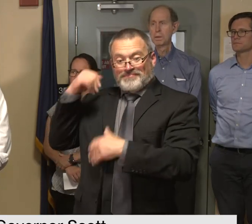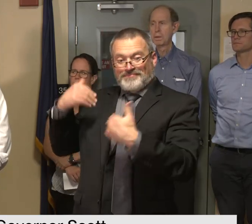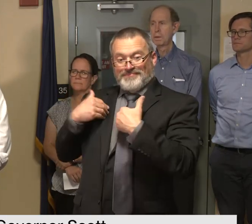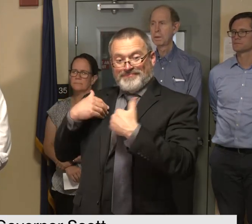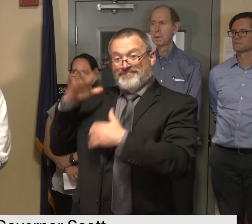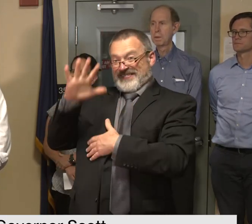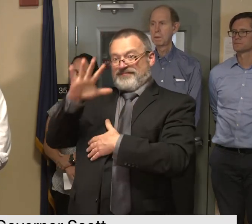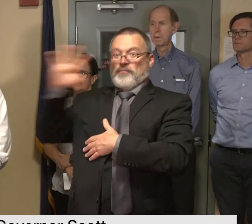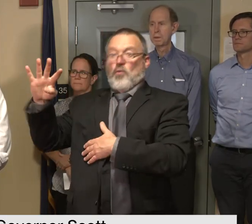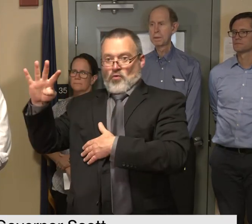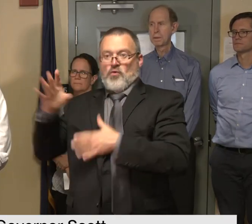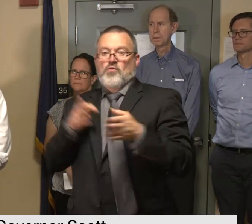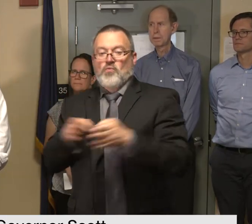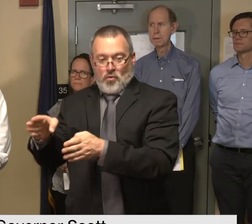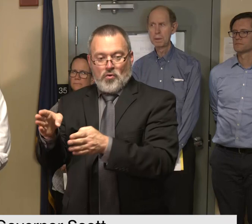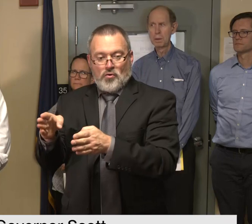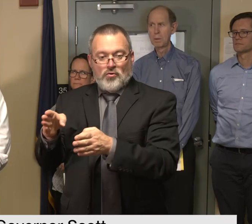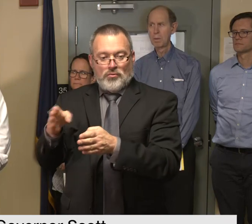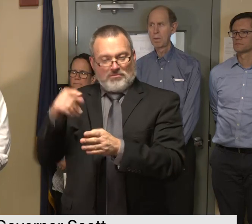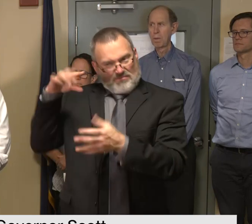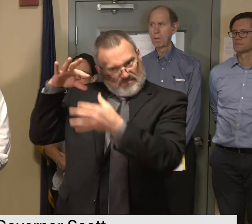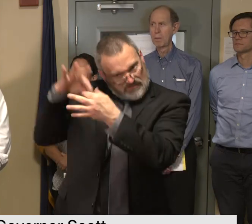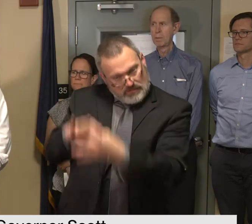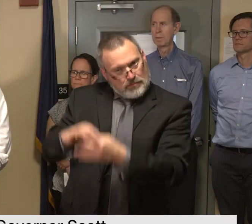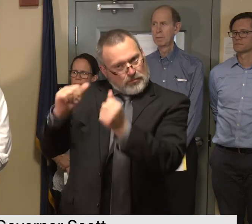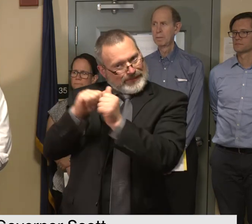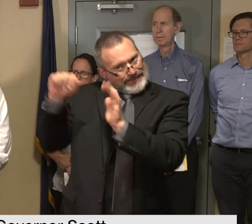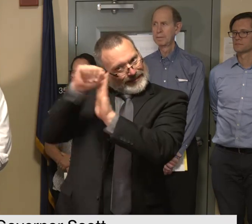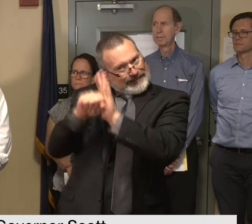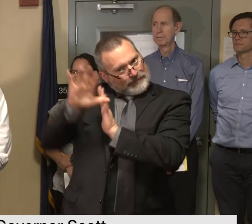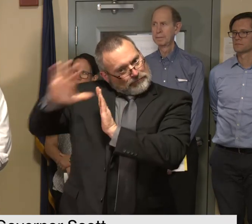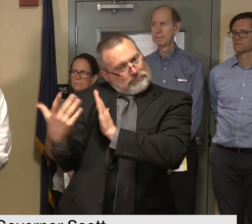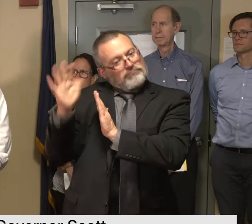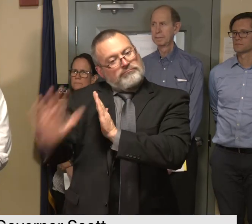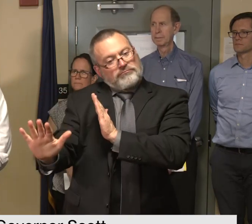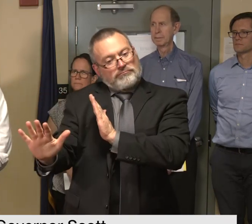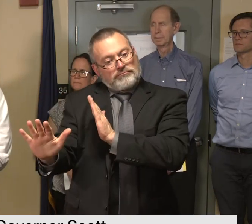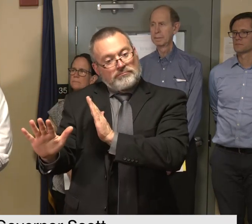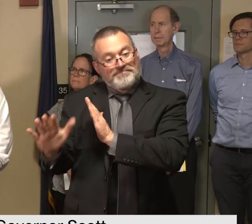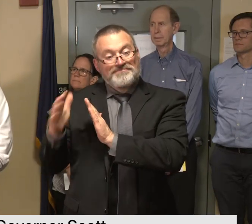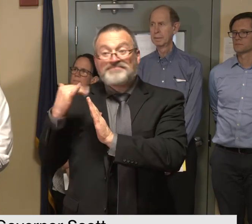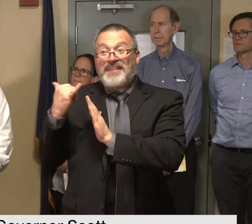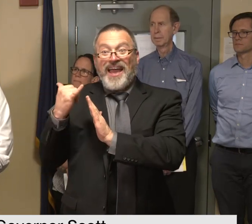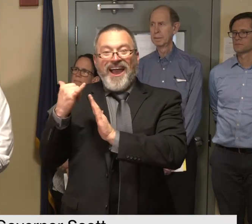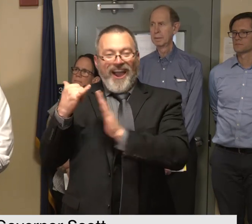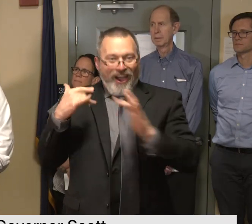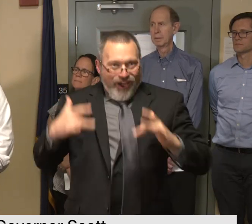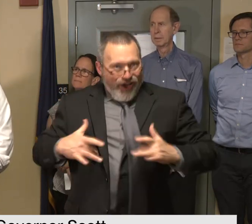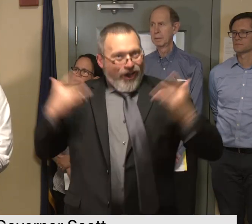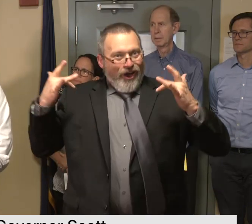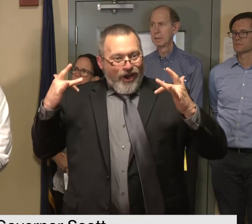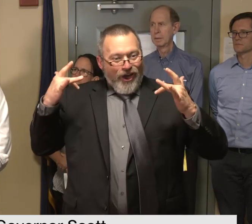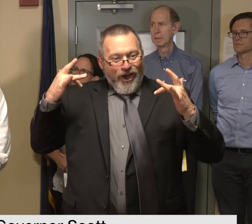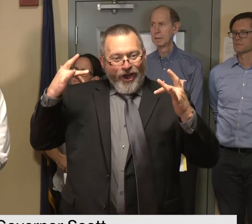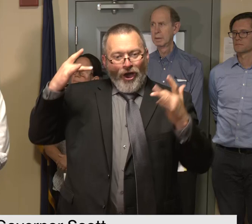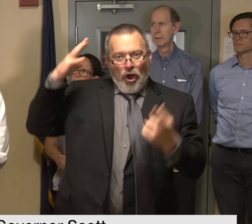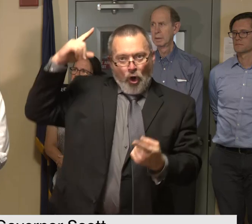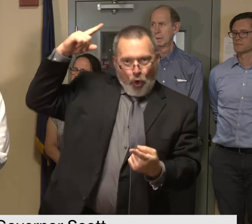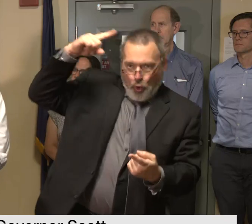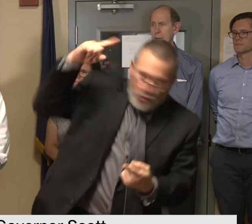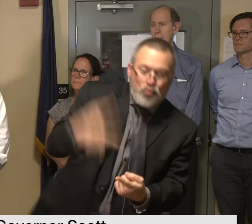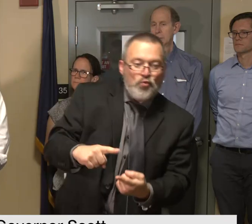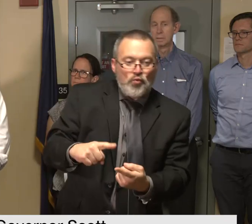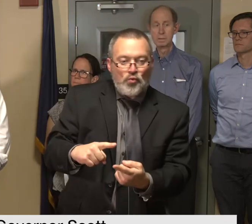54 state-owned roads closed i'm pleased to say today that number has dropped to